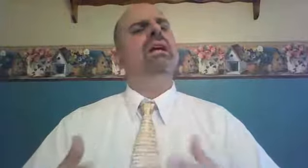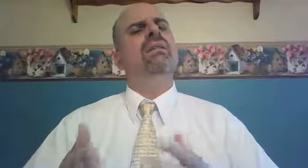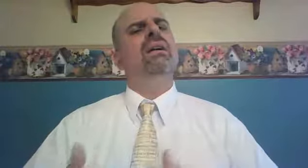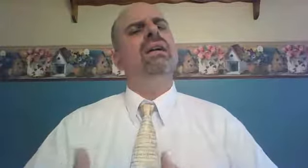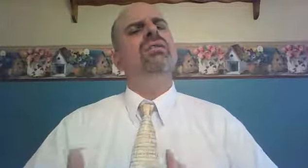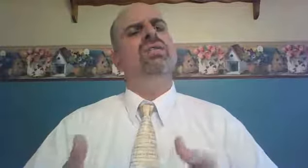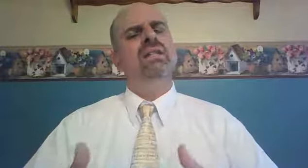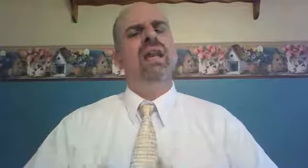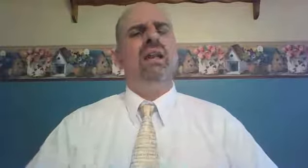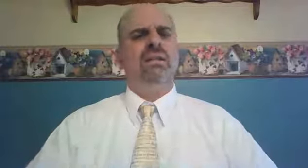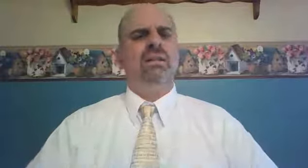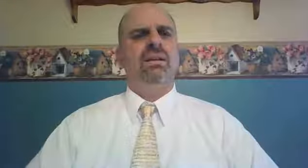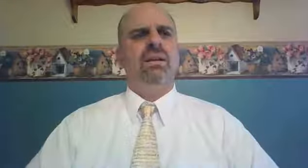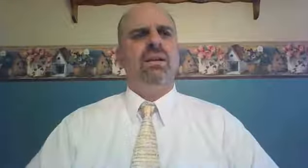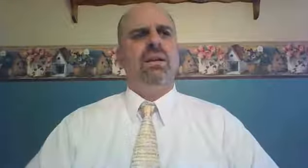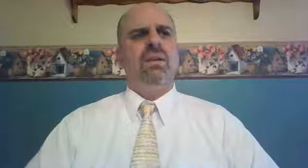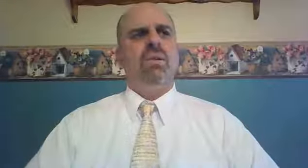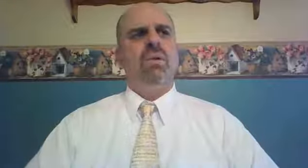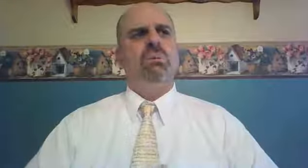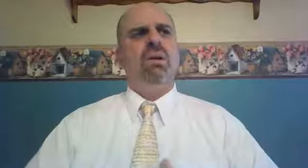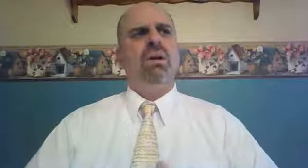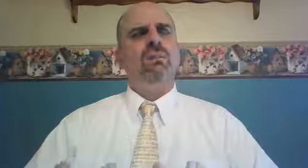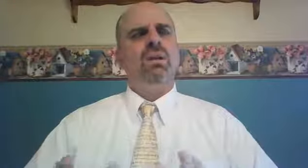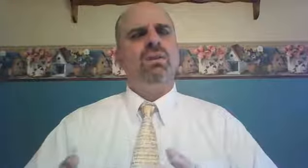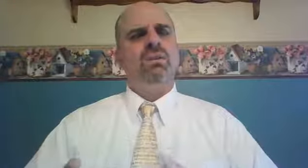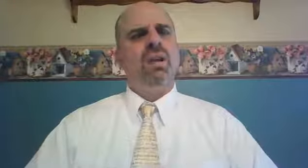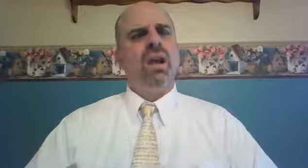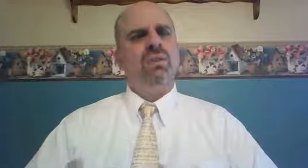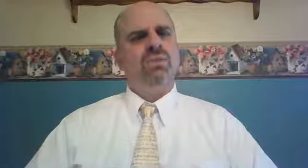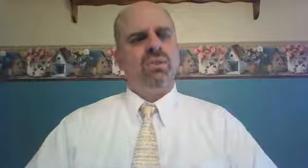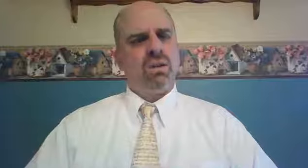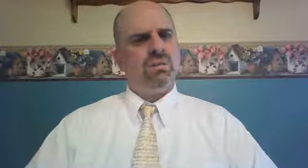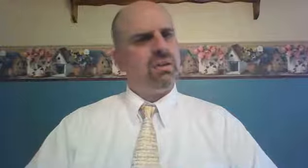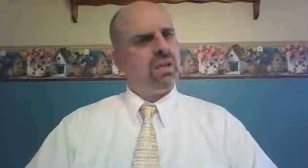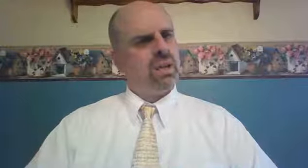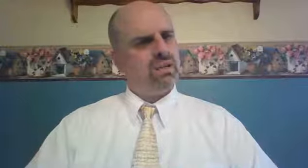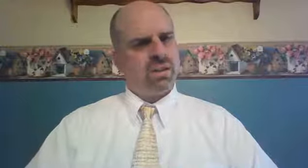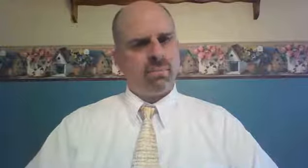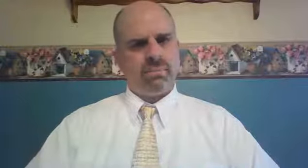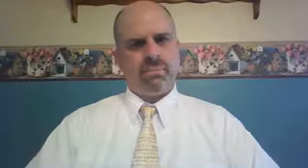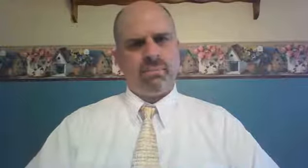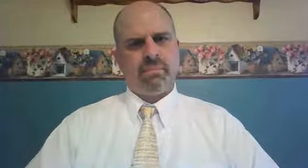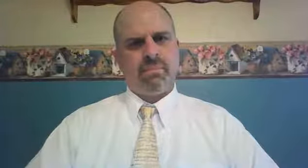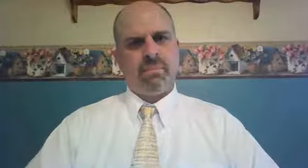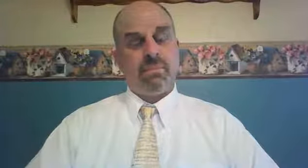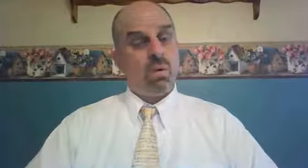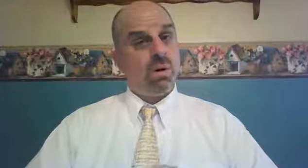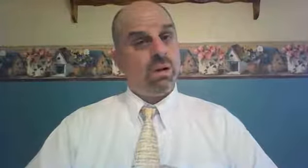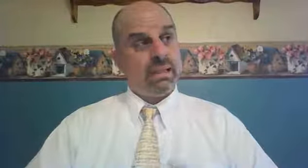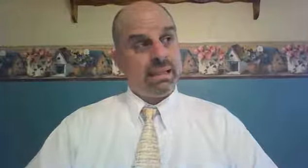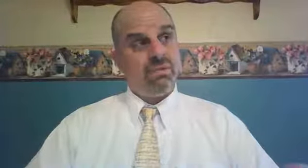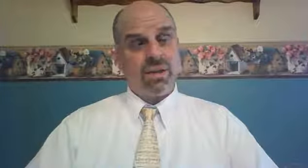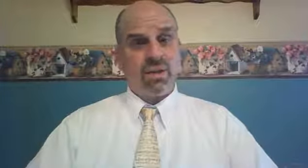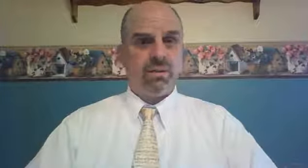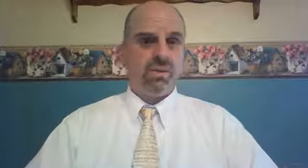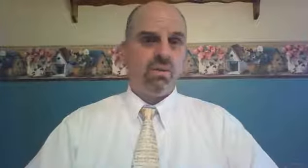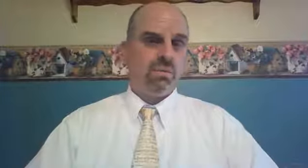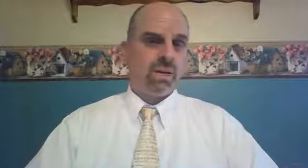if his death was partly because of God's judgment against them for leaving their homeland.